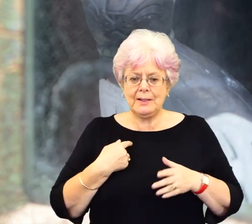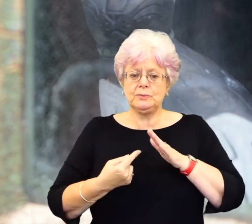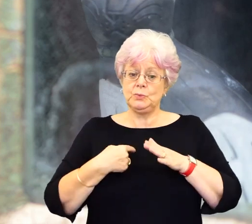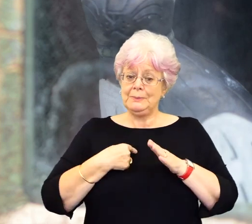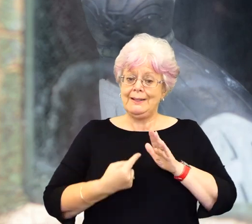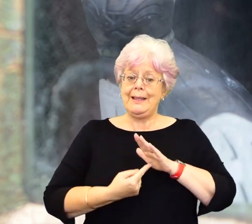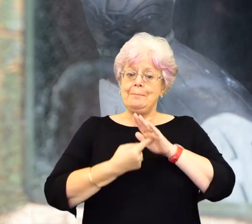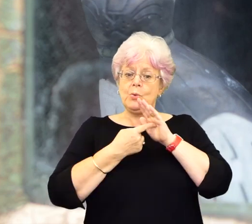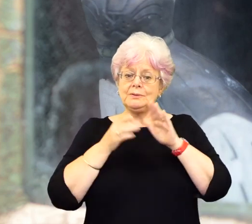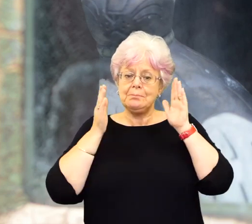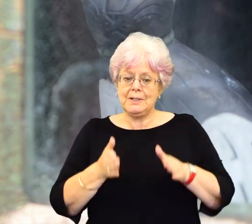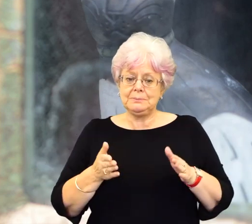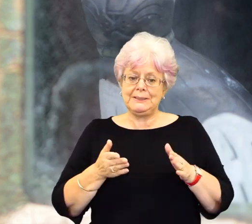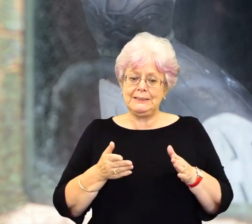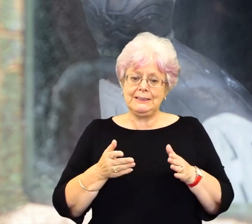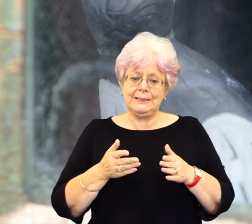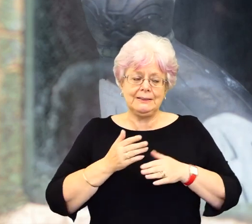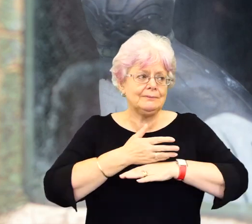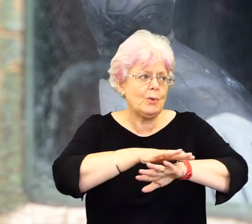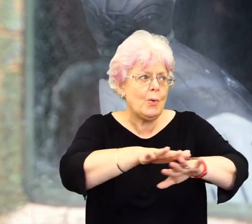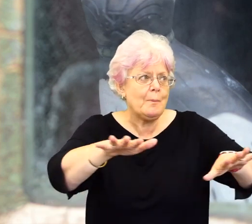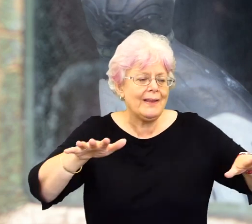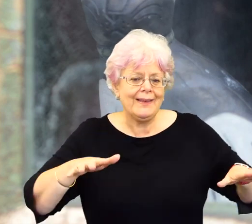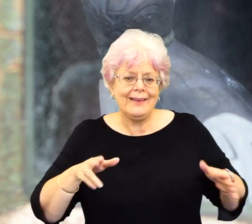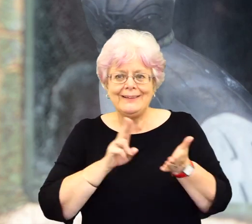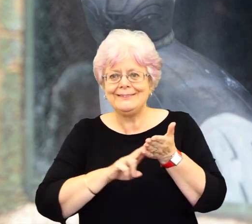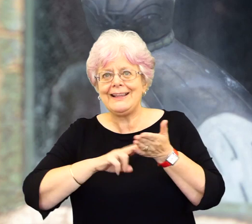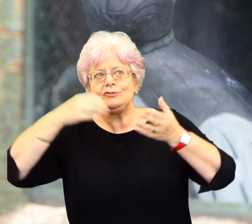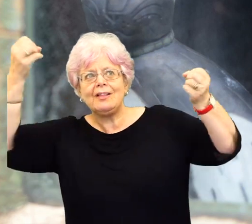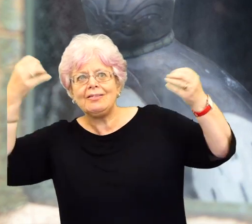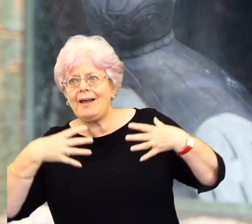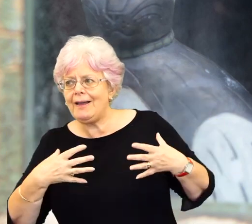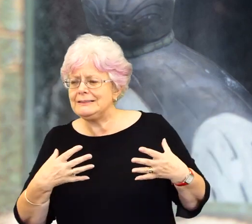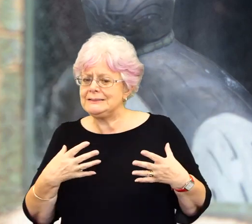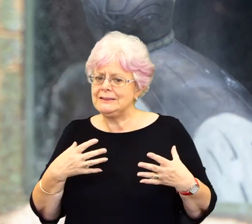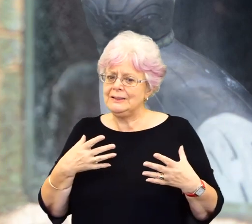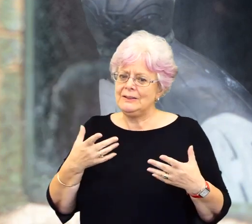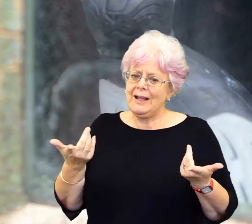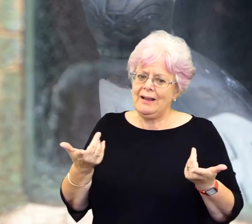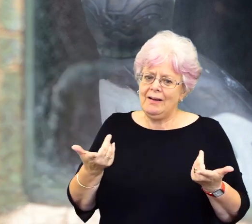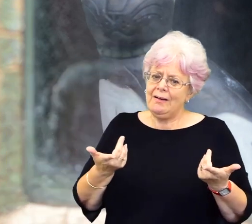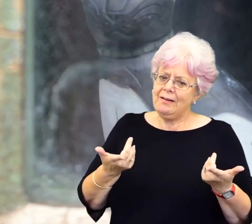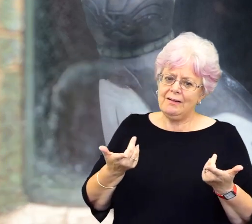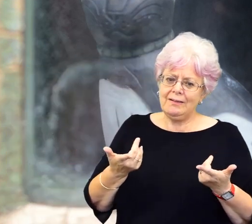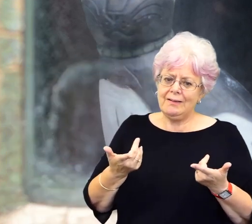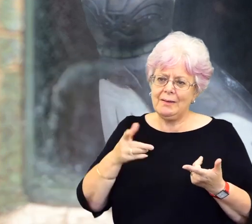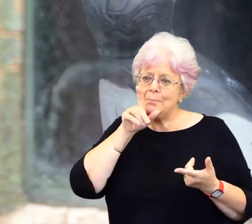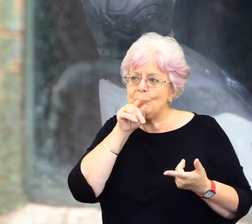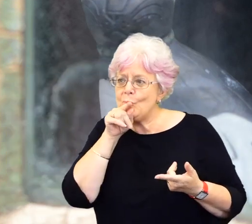work anywhere, but it just seems to me important to be surrounded by nature. It's very different, and you've got natural light pouring in, and you've got the sound of